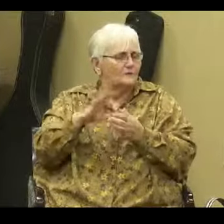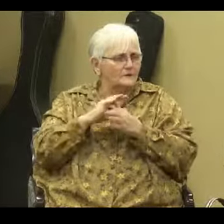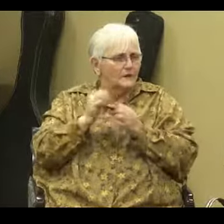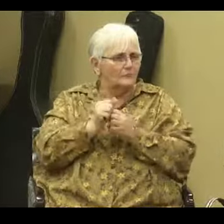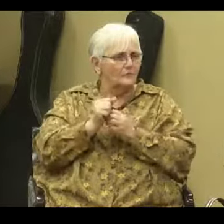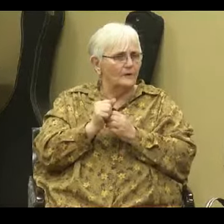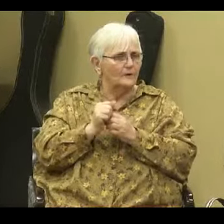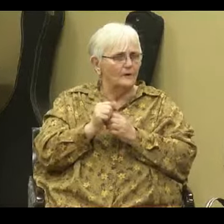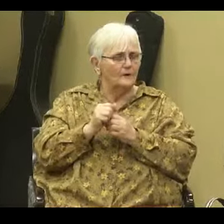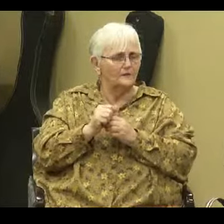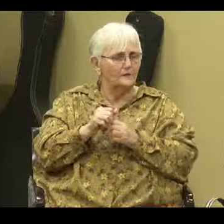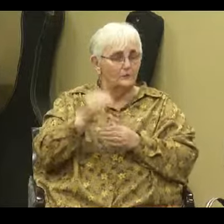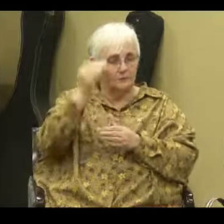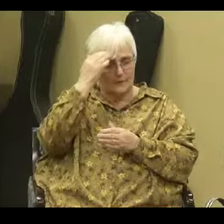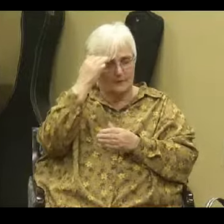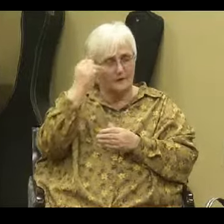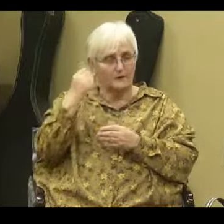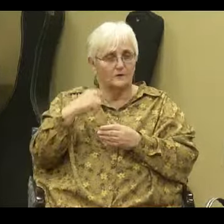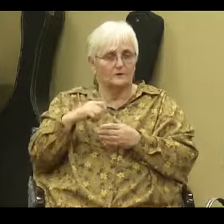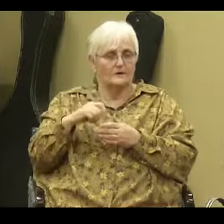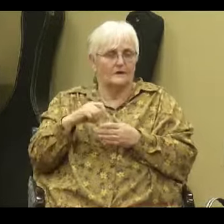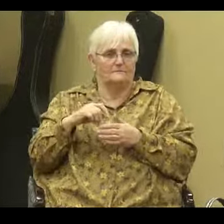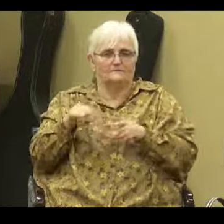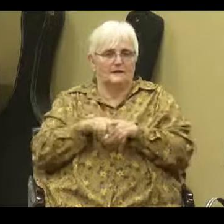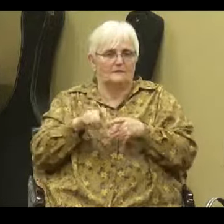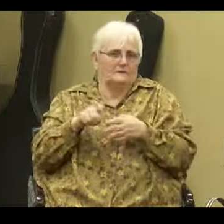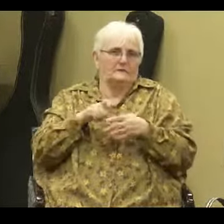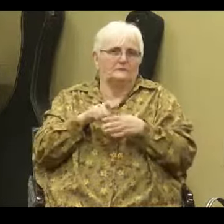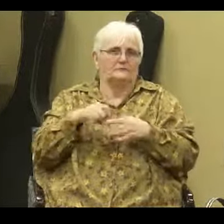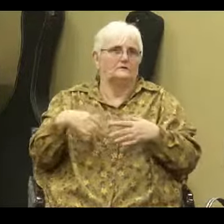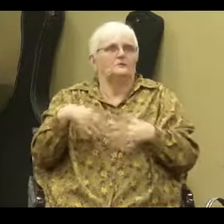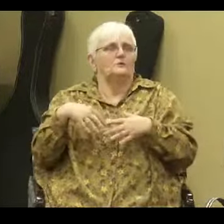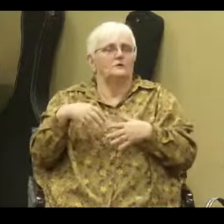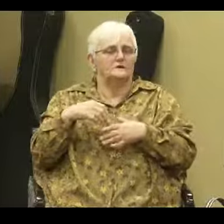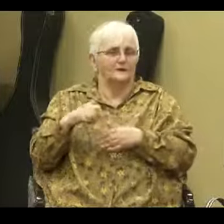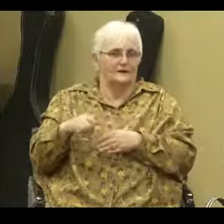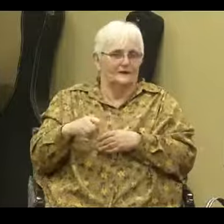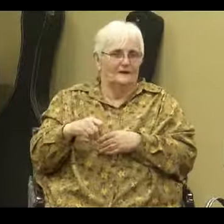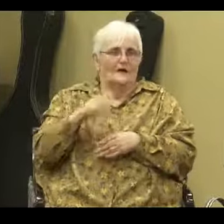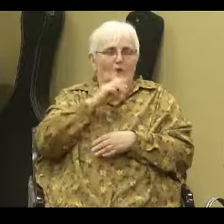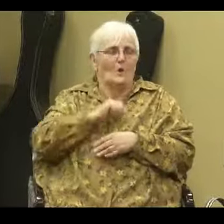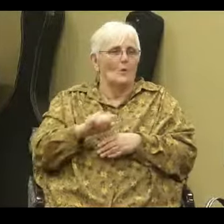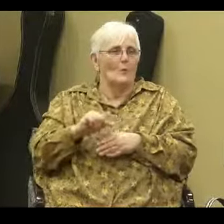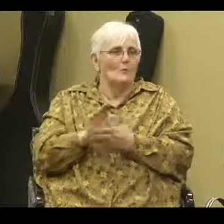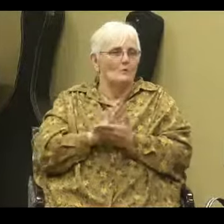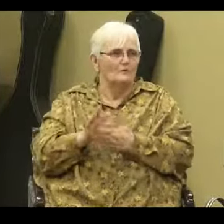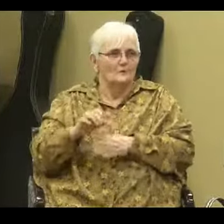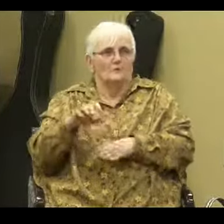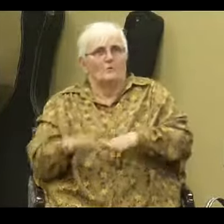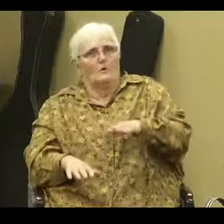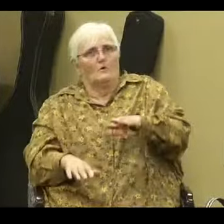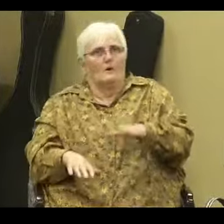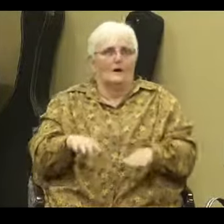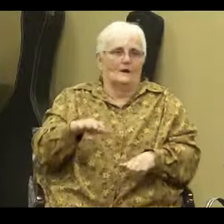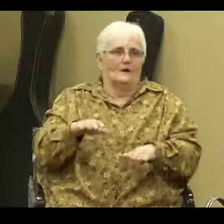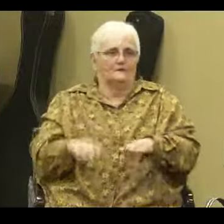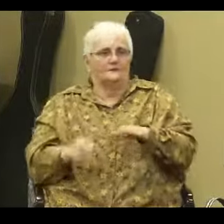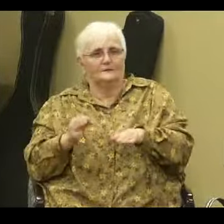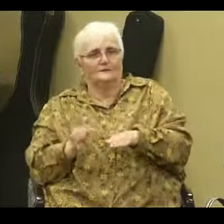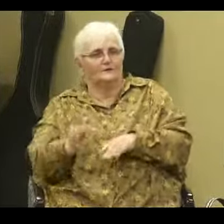intellect, you know what? You're going to short-circuit. You're going to be like one of those old movies with the, you know, the robots, futuristic robots where they had